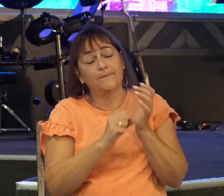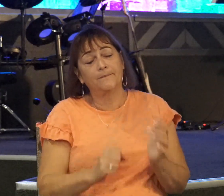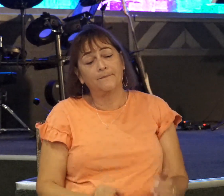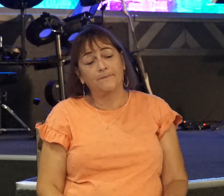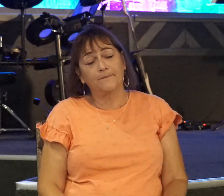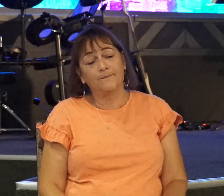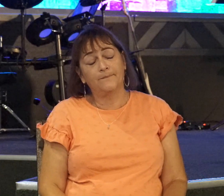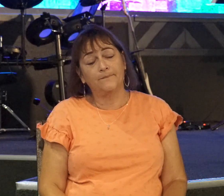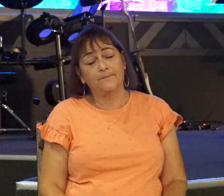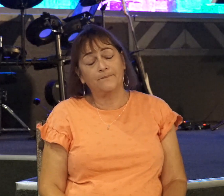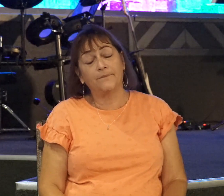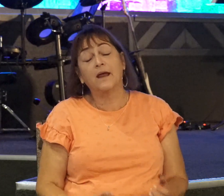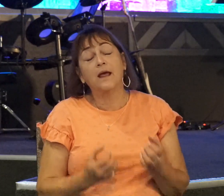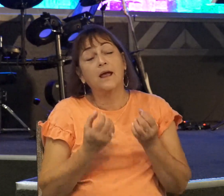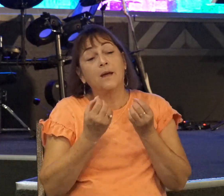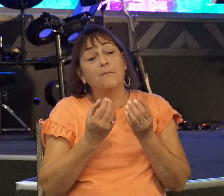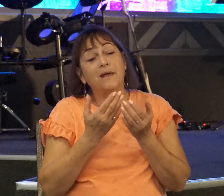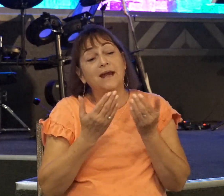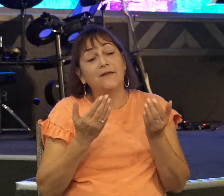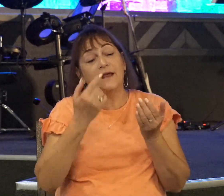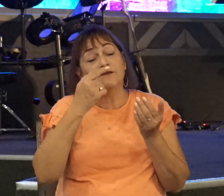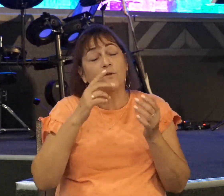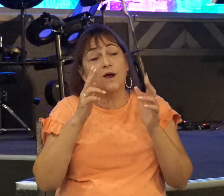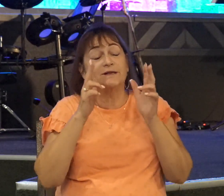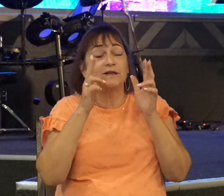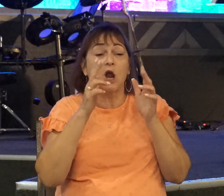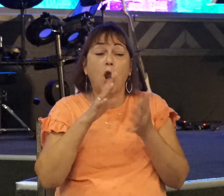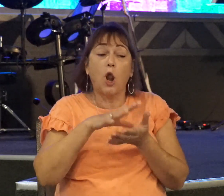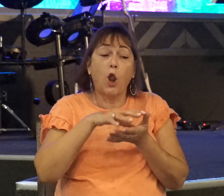There are many things for us to glean from in this chapter.